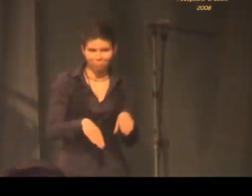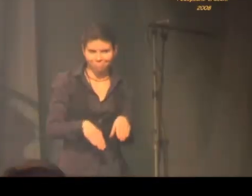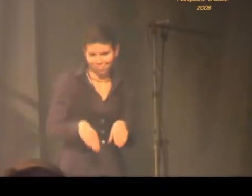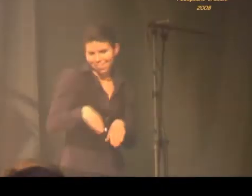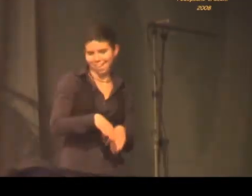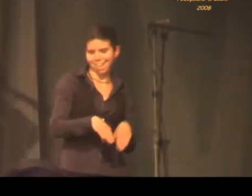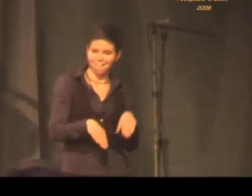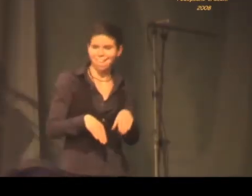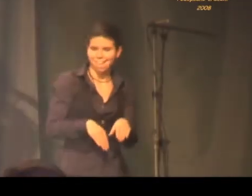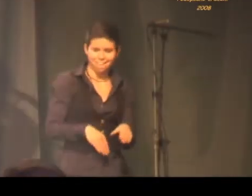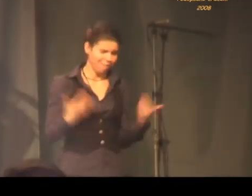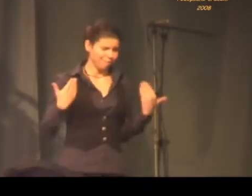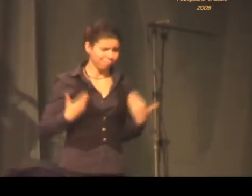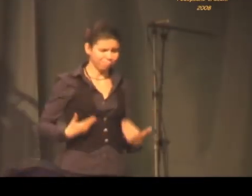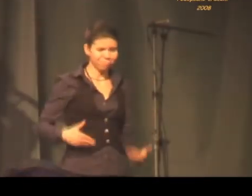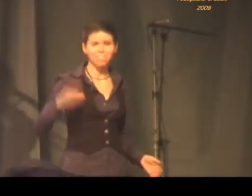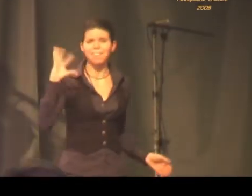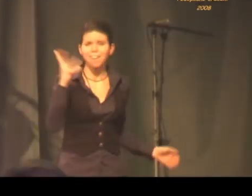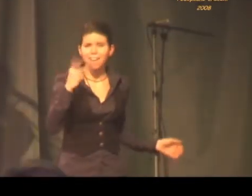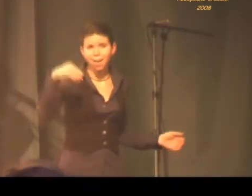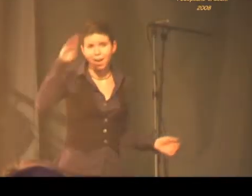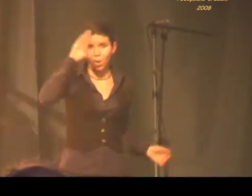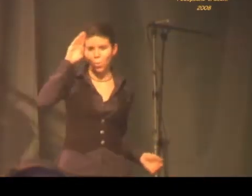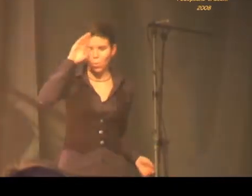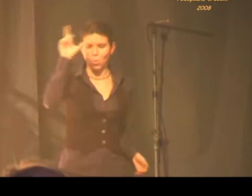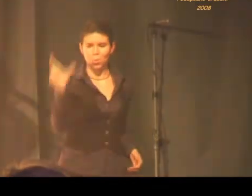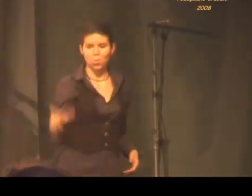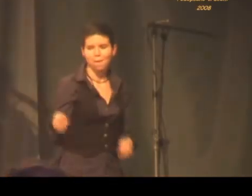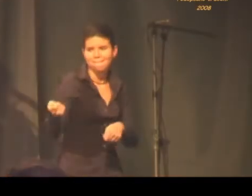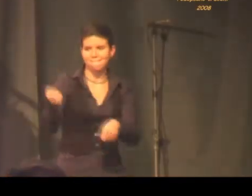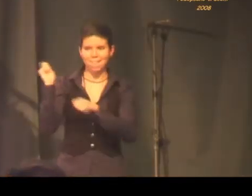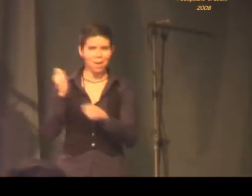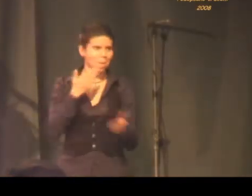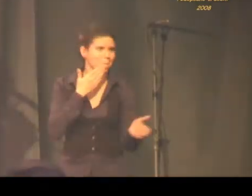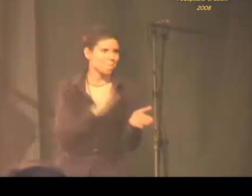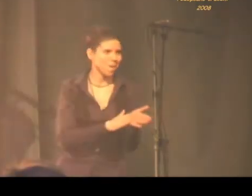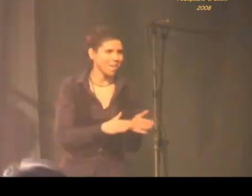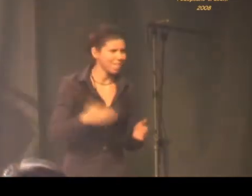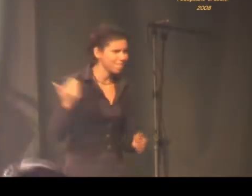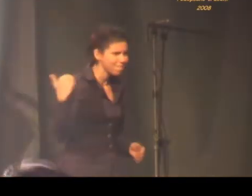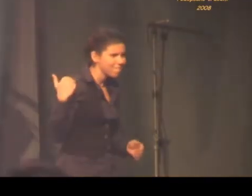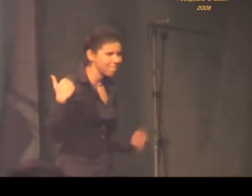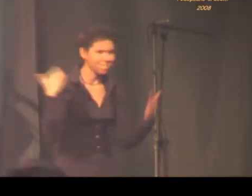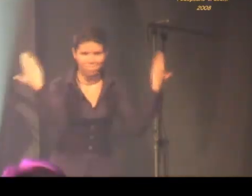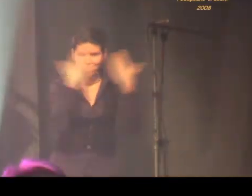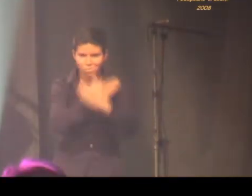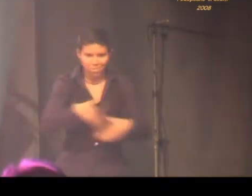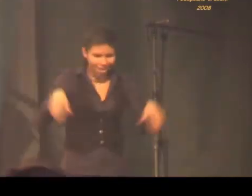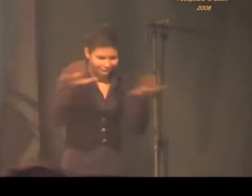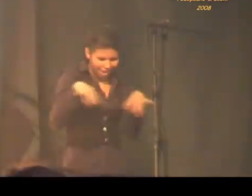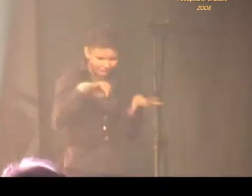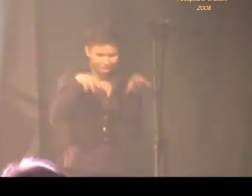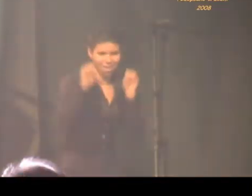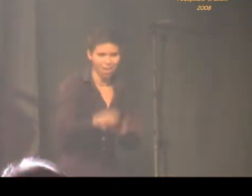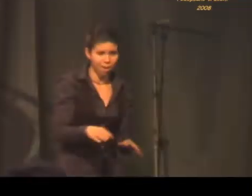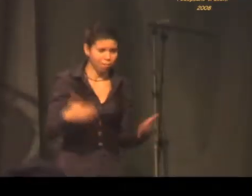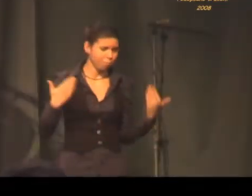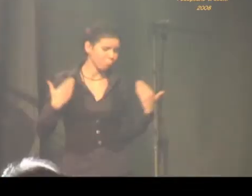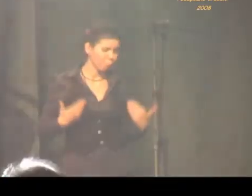you're the love, the love, the love that I have waited for, you're the man that faked at me, the